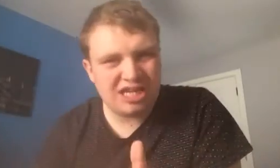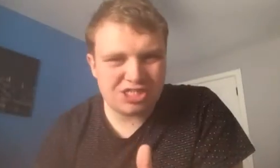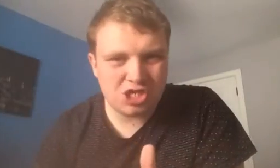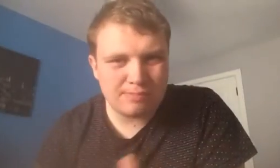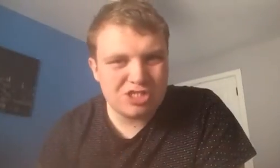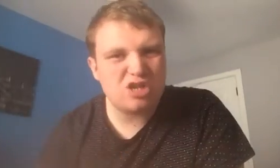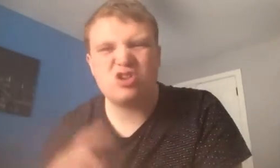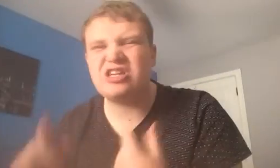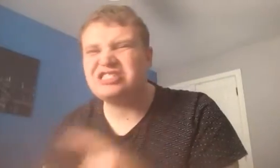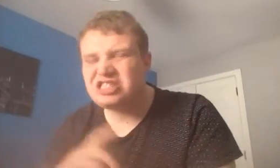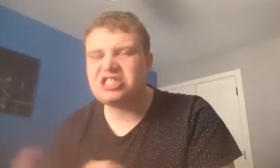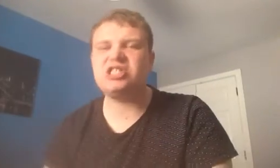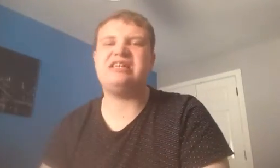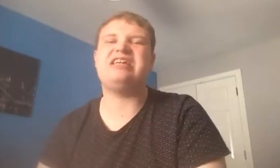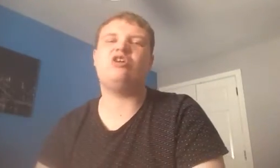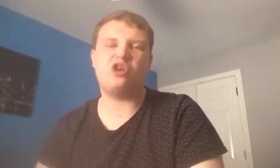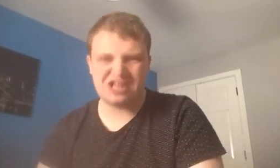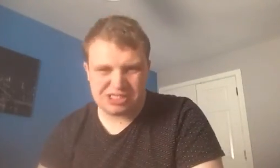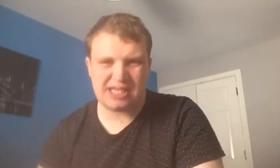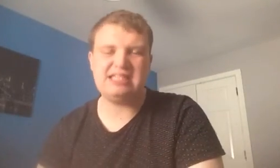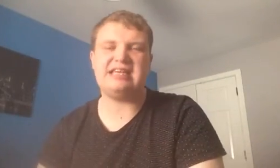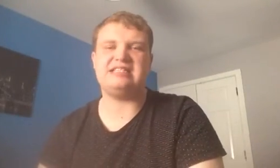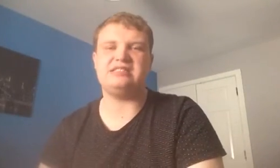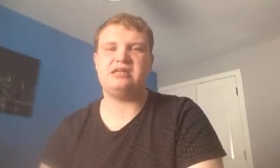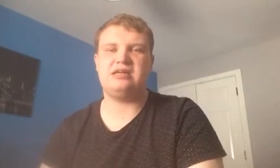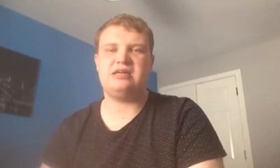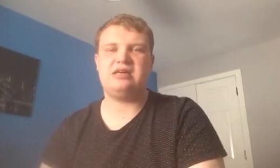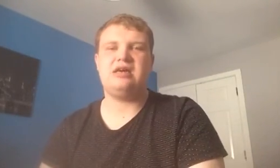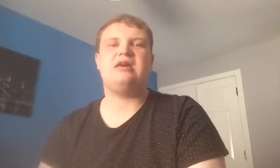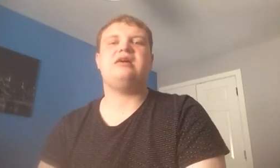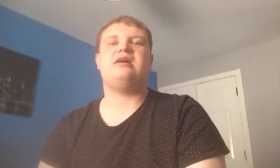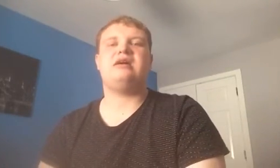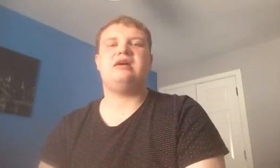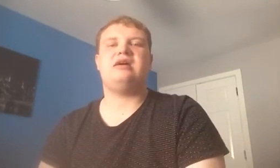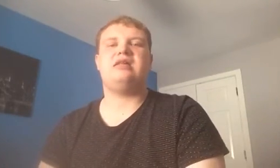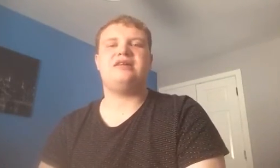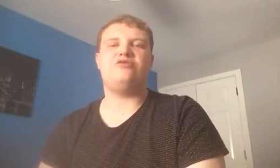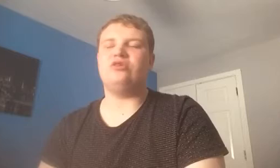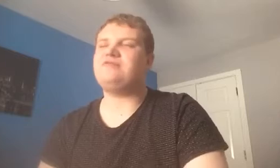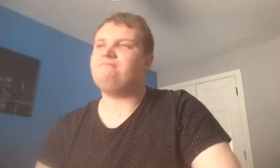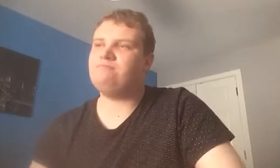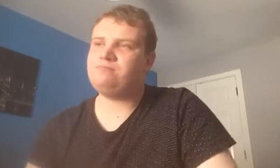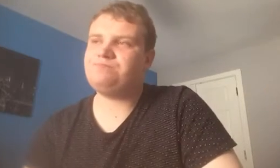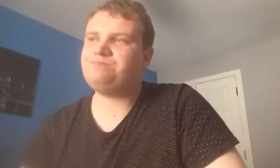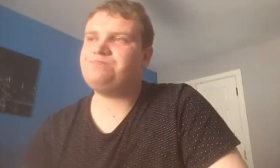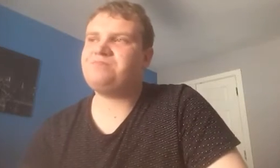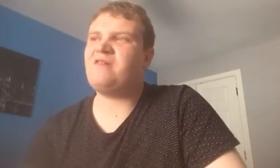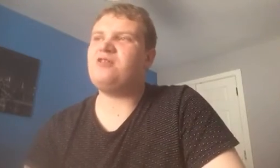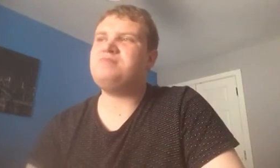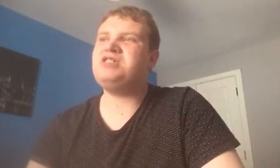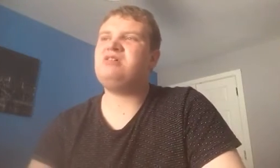Jason Cummings consistently, on the sidelines. Now, it's, for me,